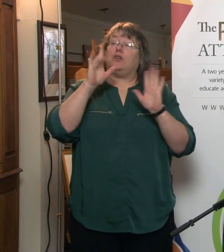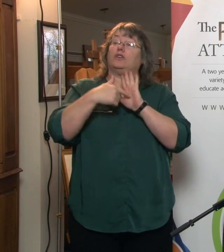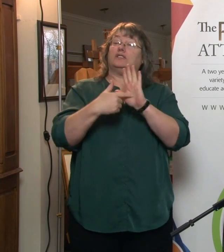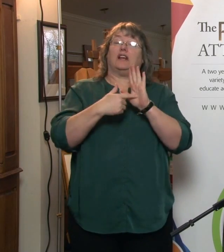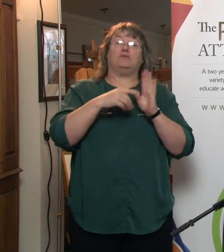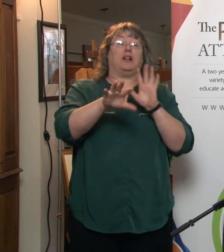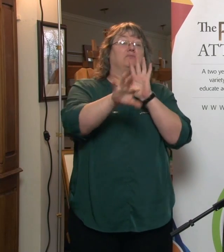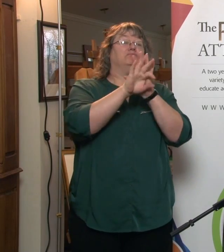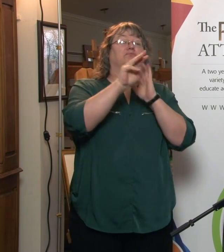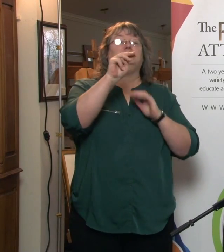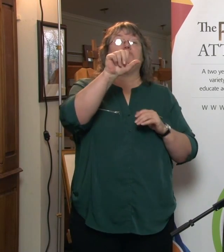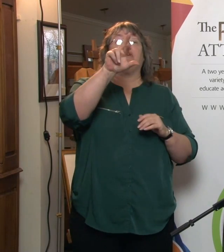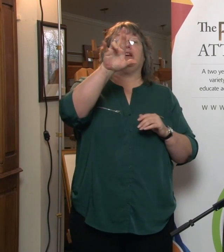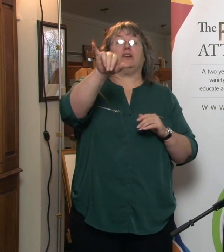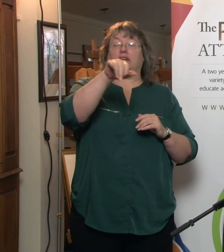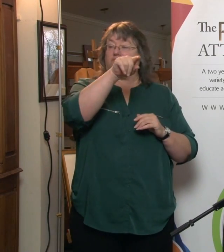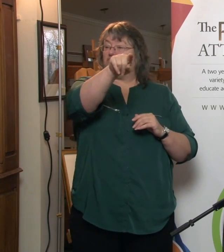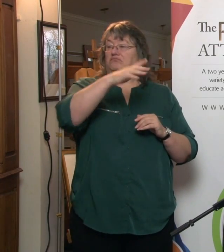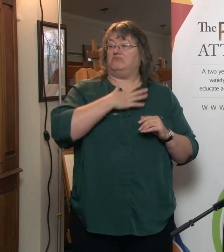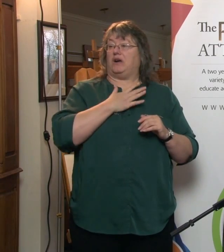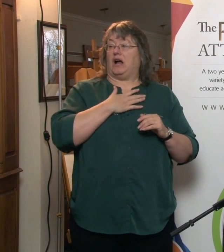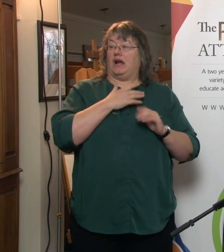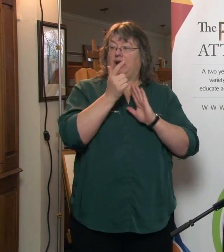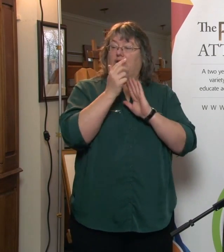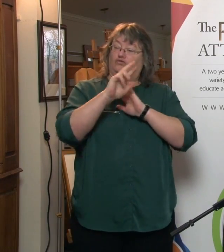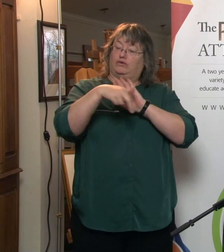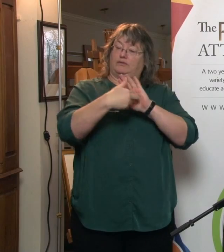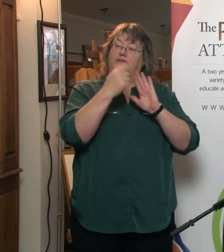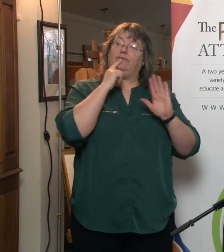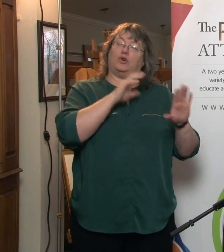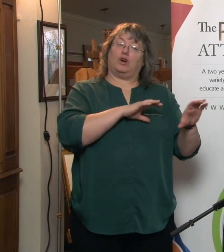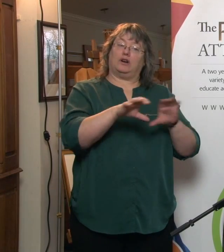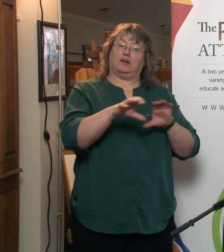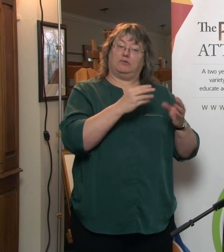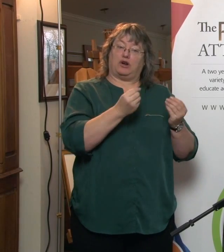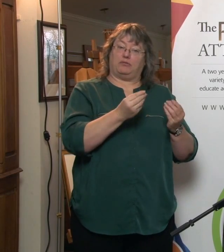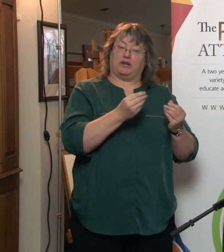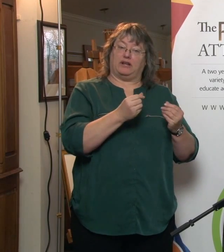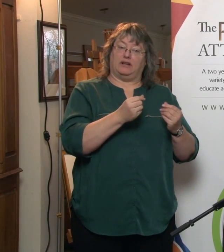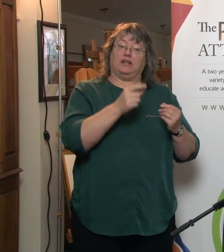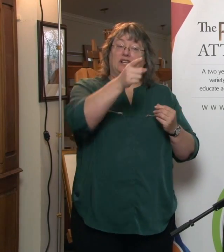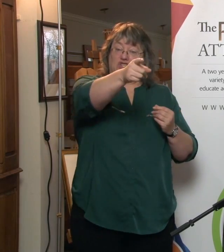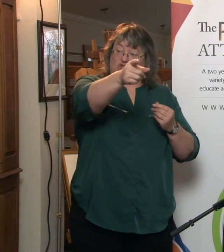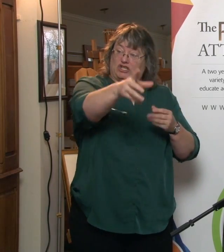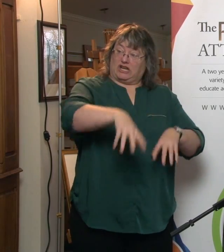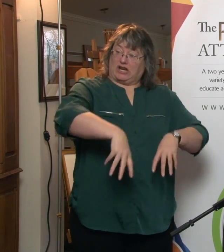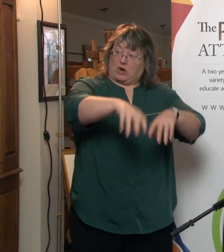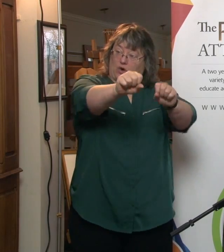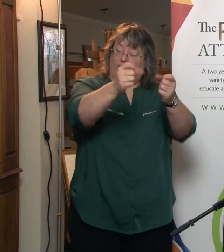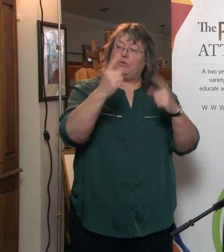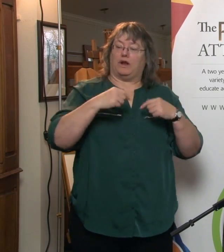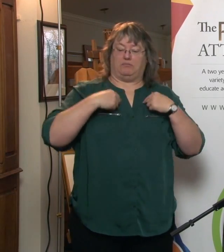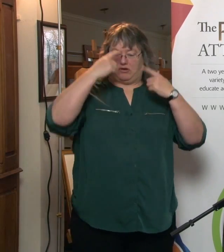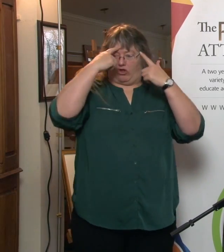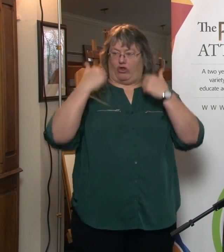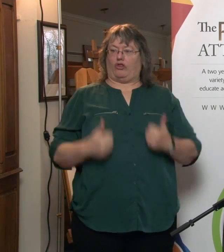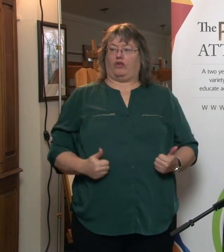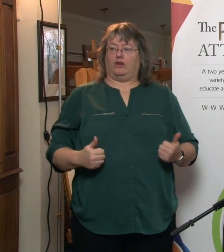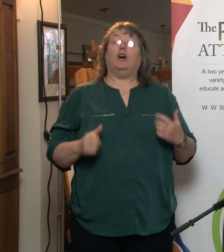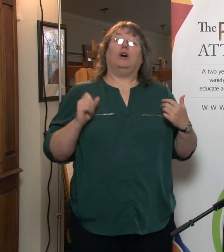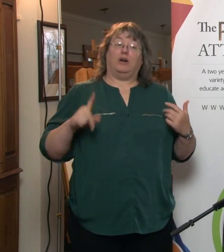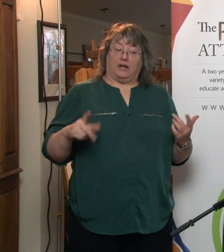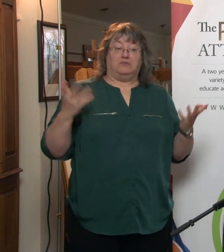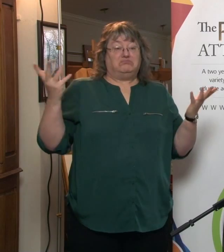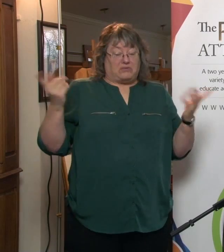Mary Bart to be my attorney for property and it said Mary can only begin acting when Elaine is mentally incapable. Well, I'm now mentally